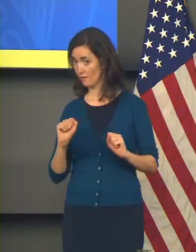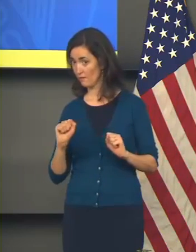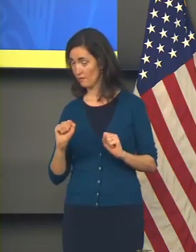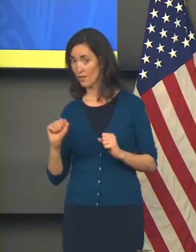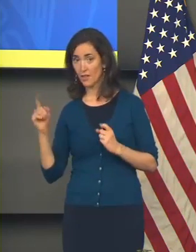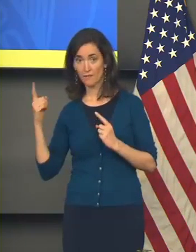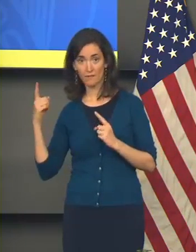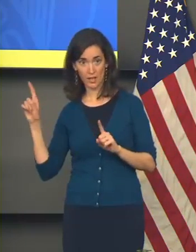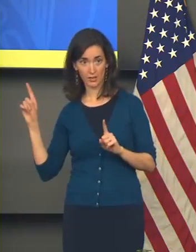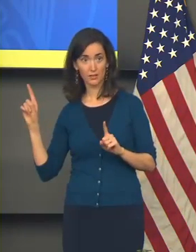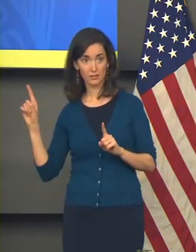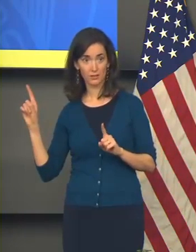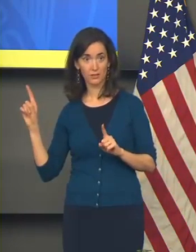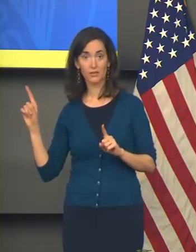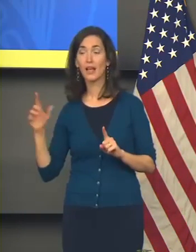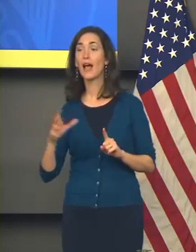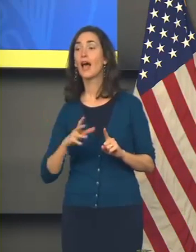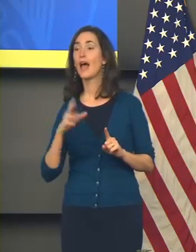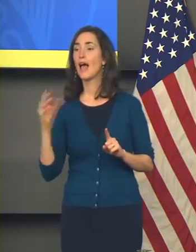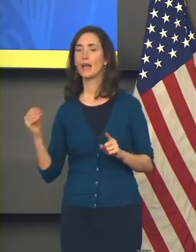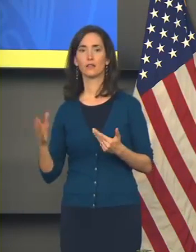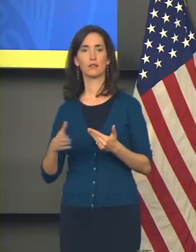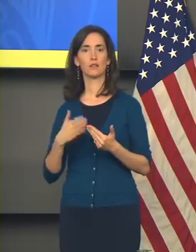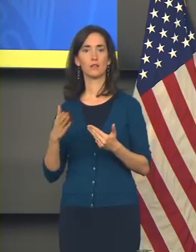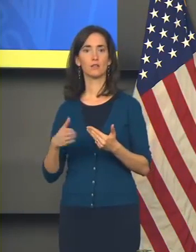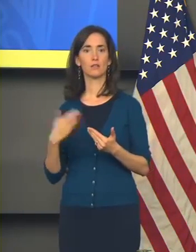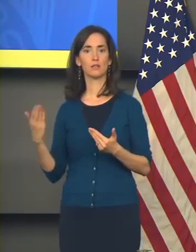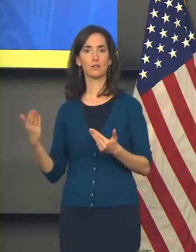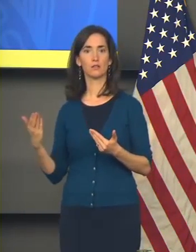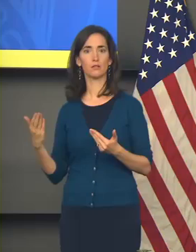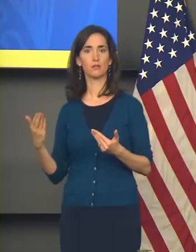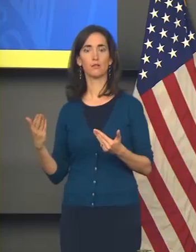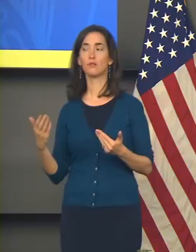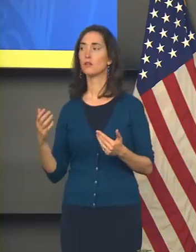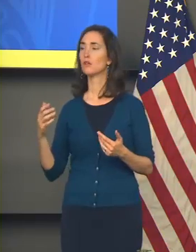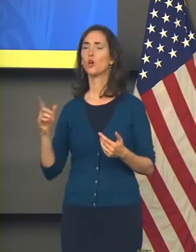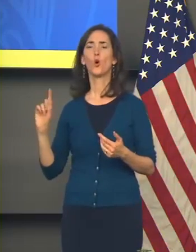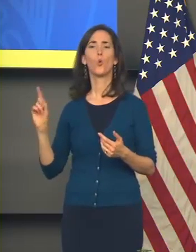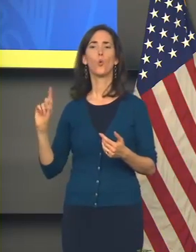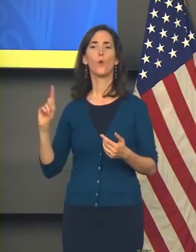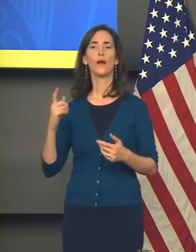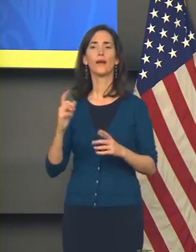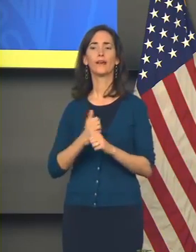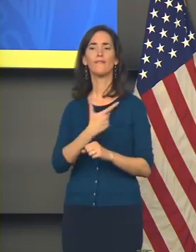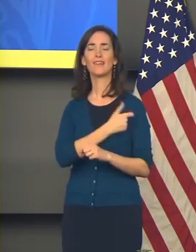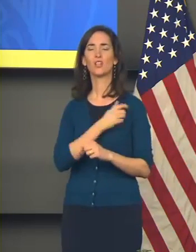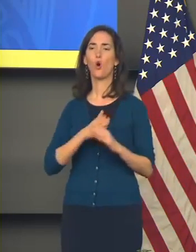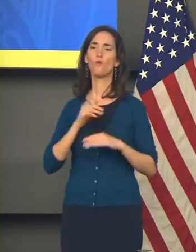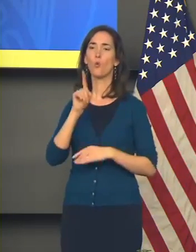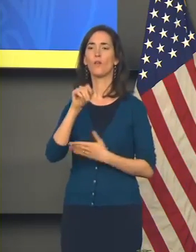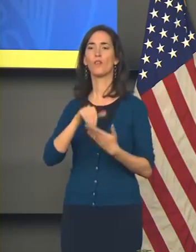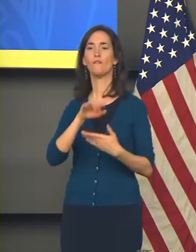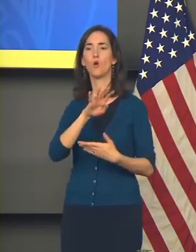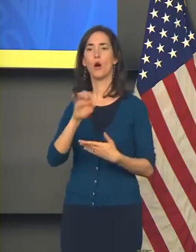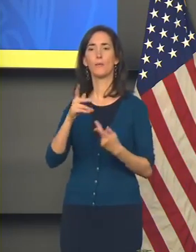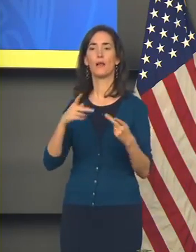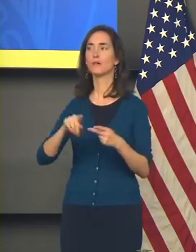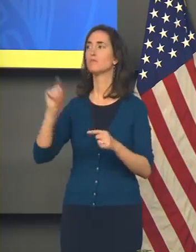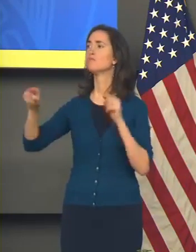effective and convenient. With more than 1400 locations where you can be